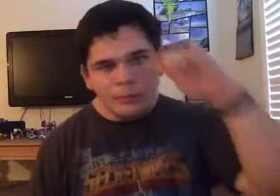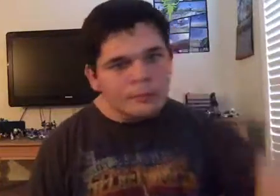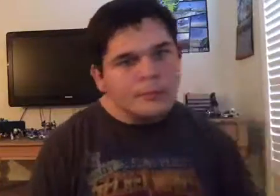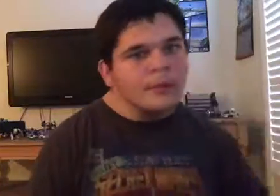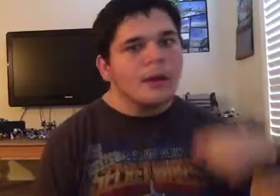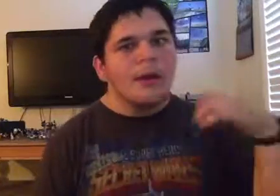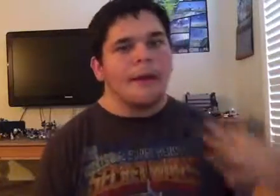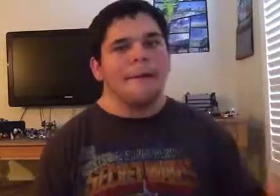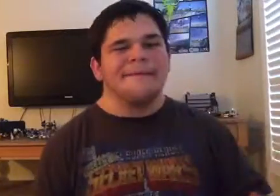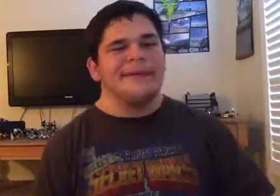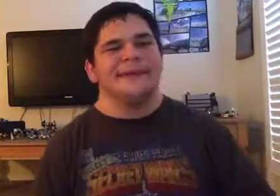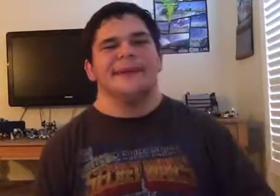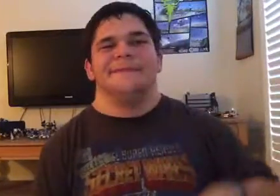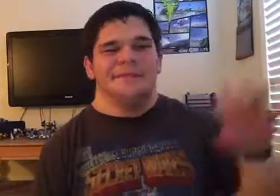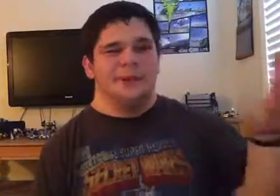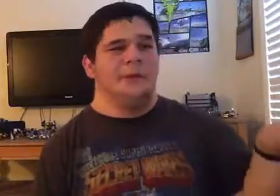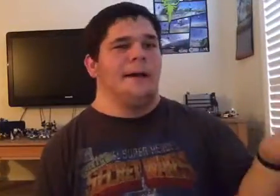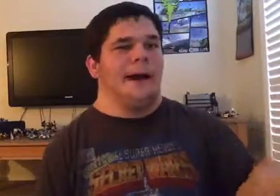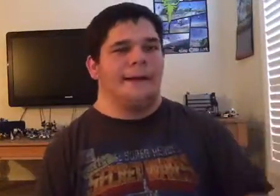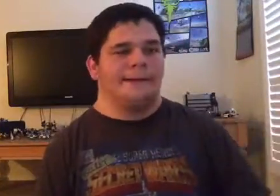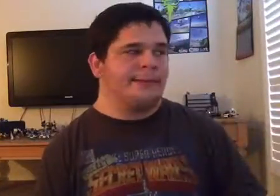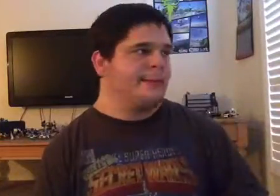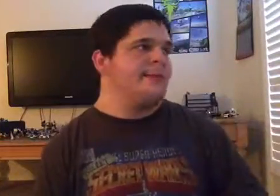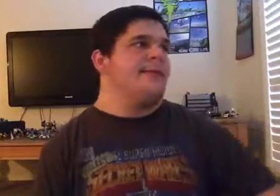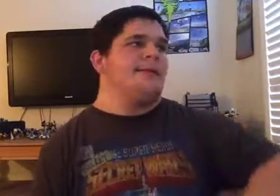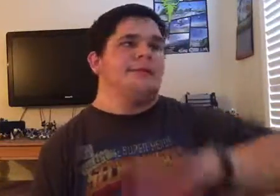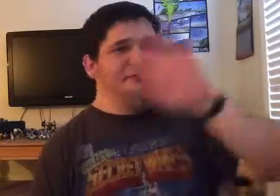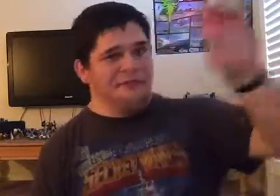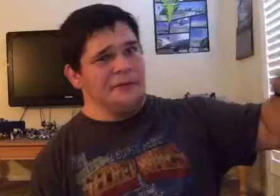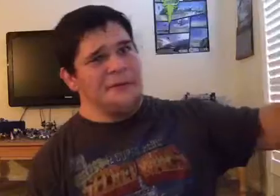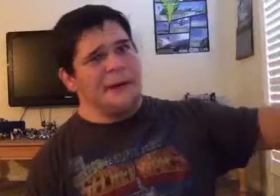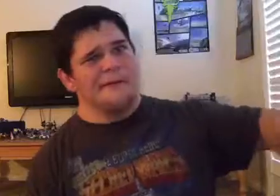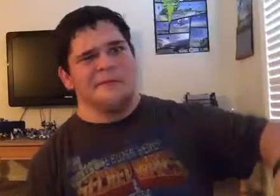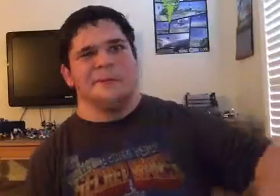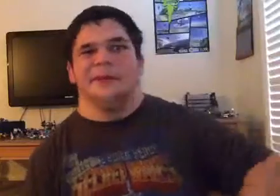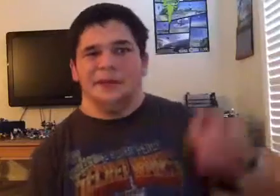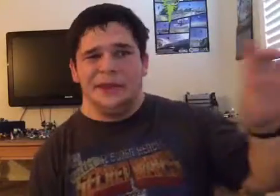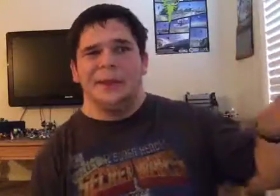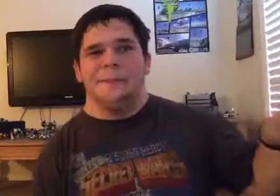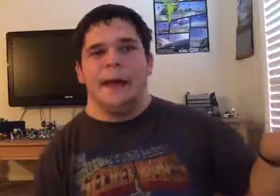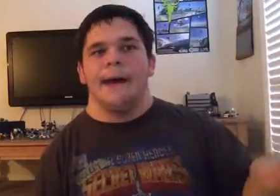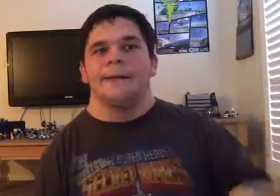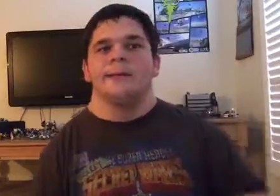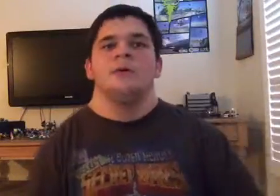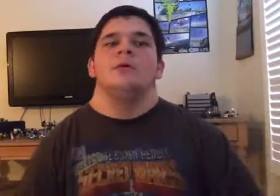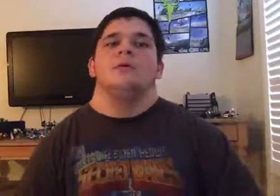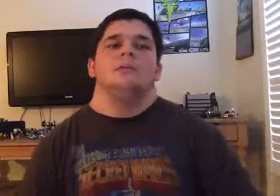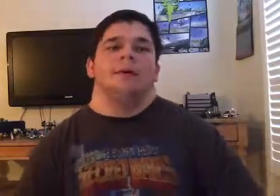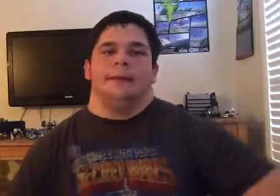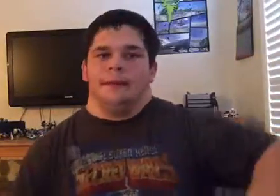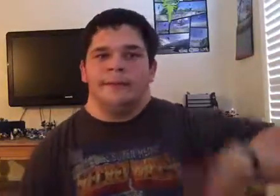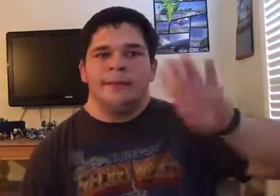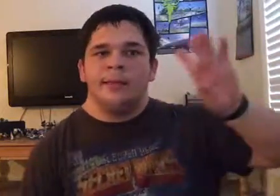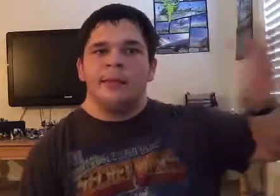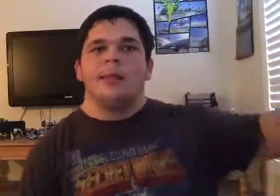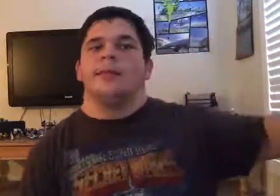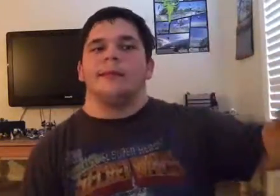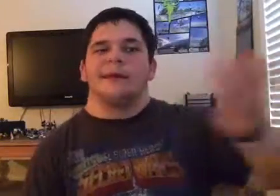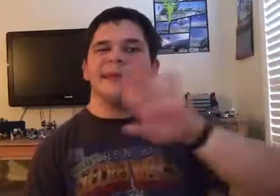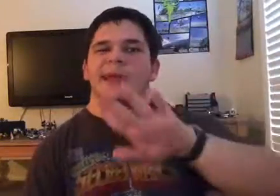So I have an idea for two packs. The third pack would be a team pack with lightning